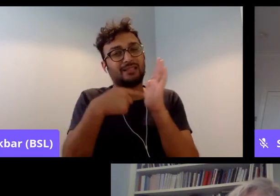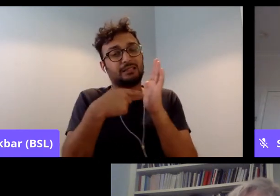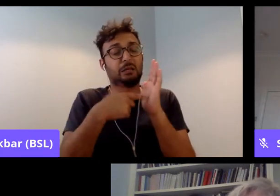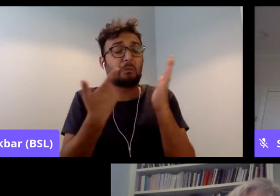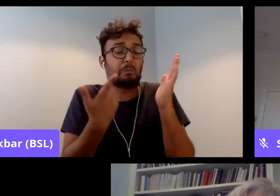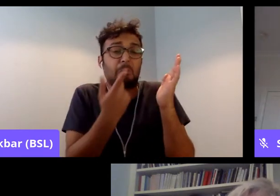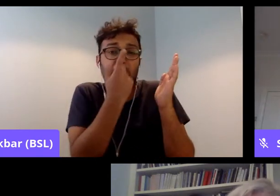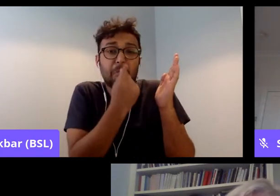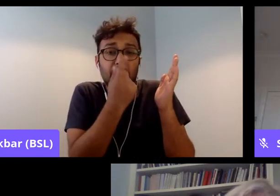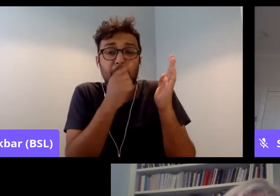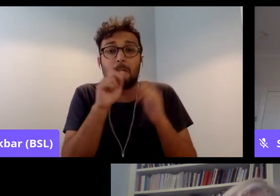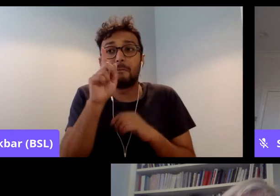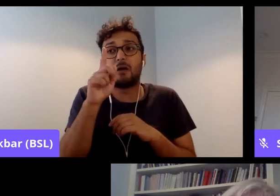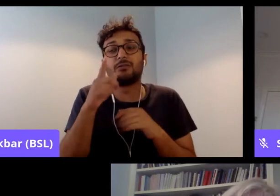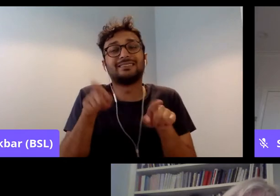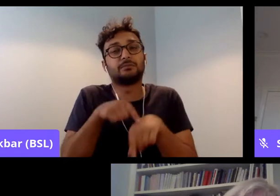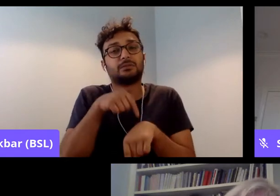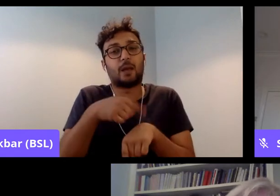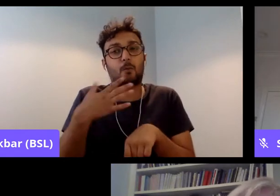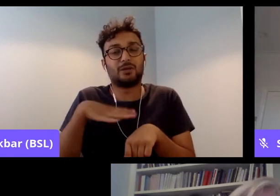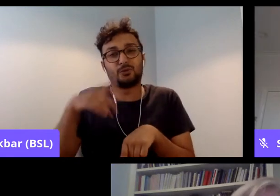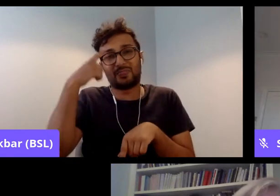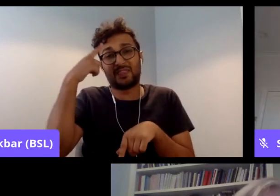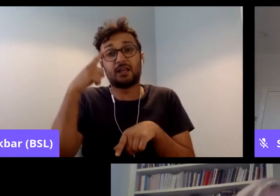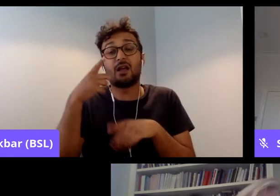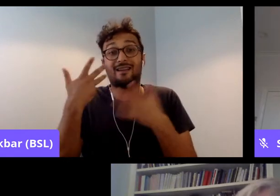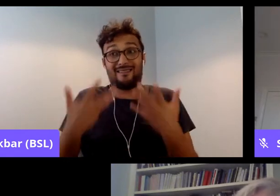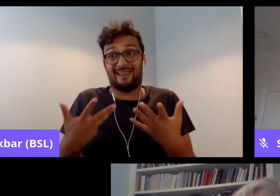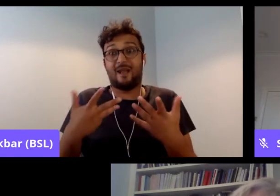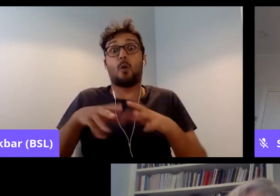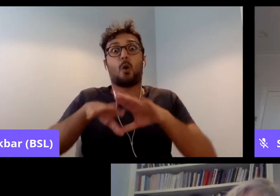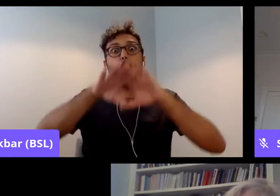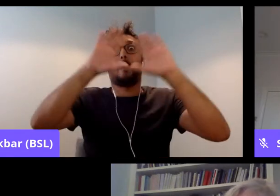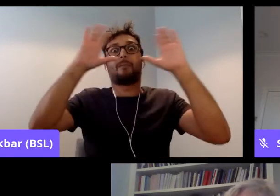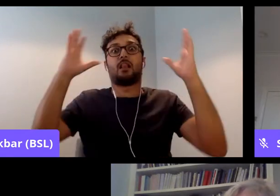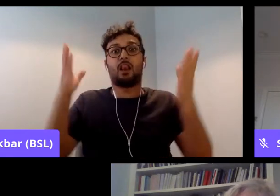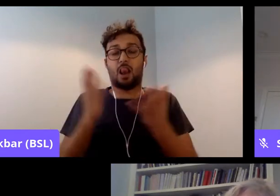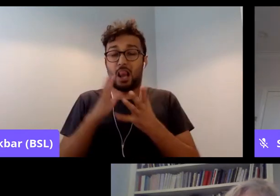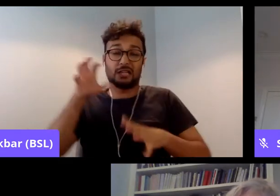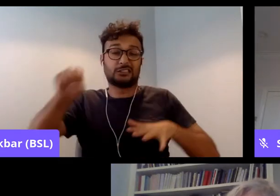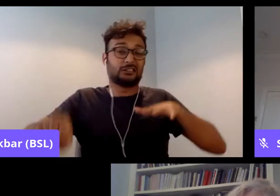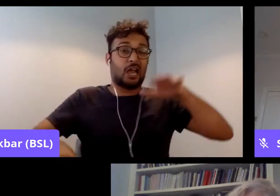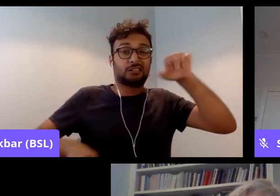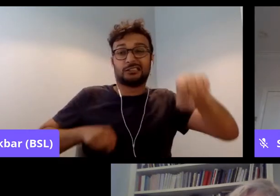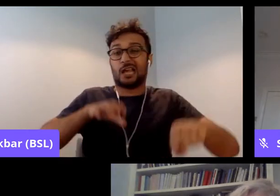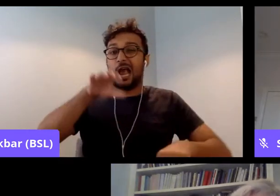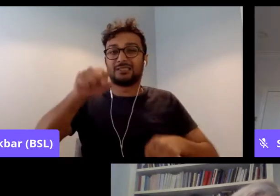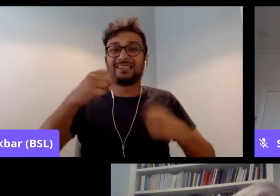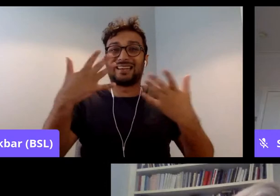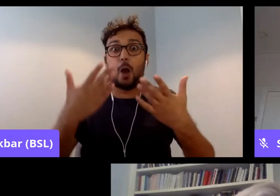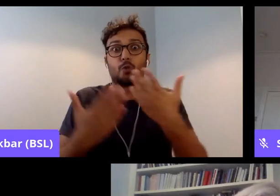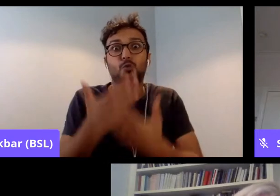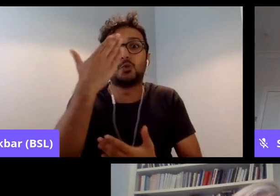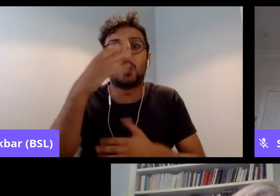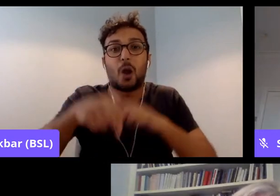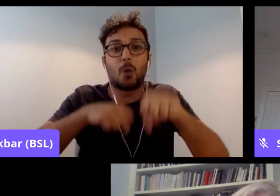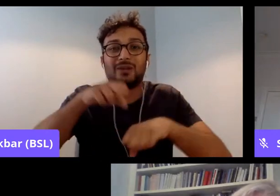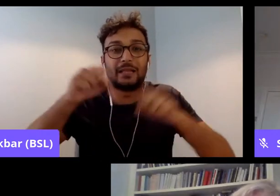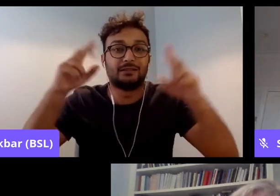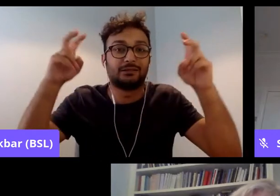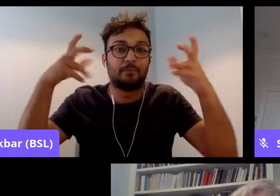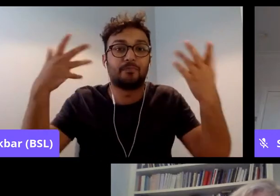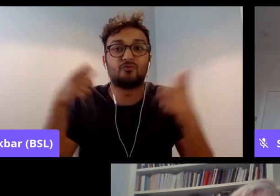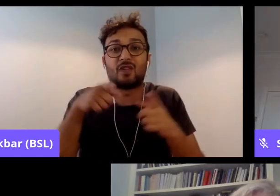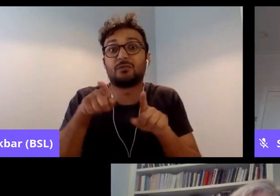is that as a result of globalization and a neocolonialism and the kind of the whole policy of